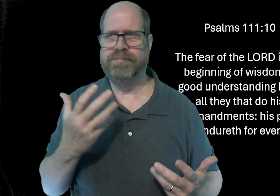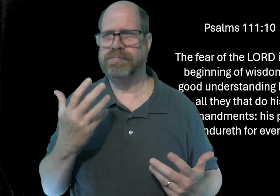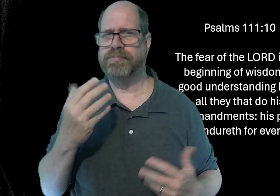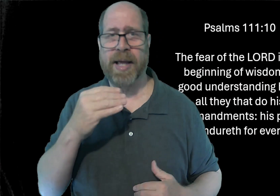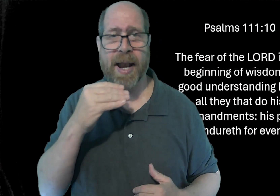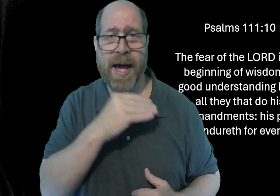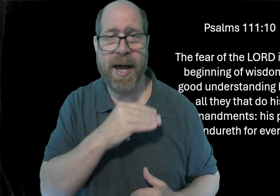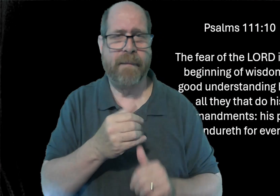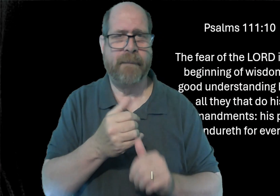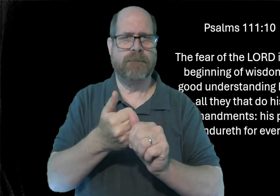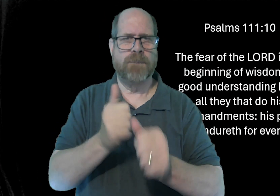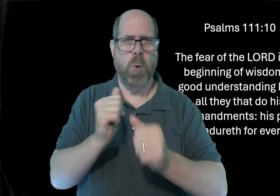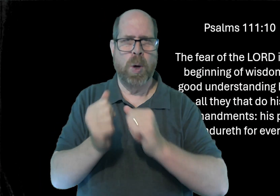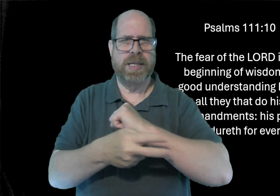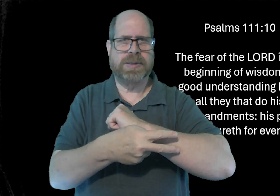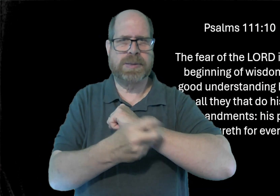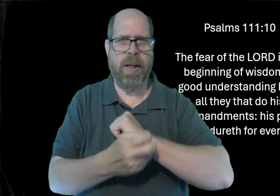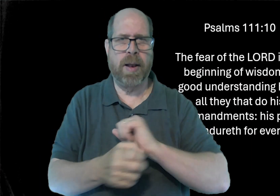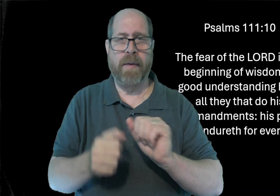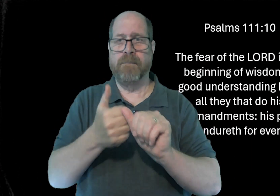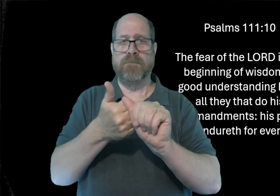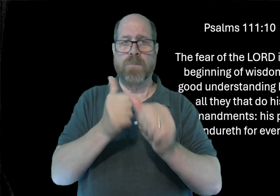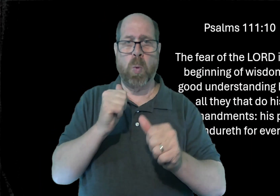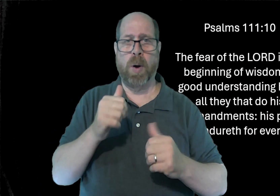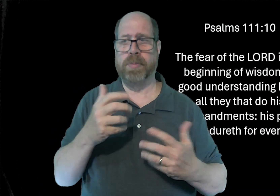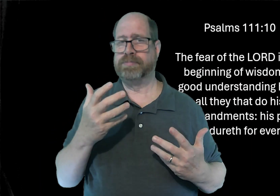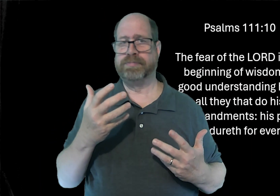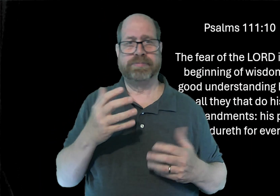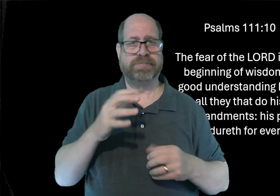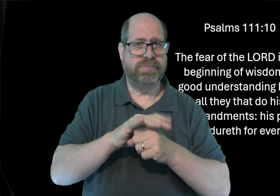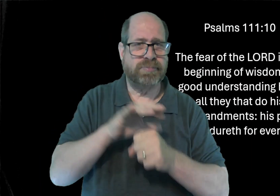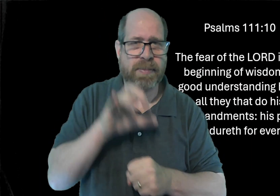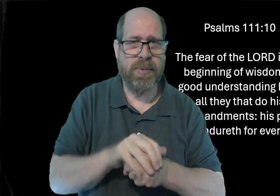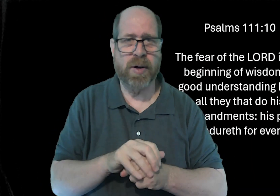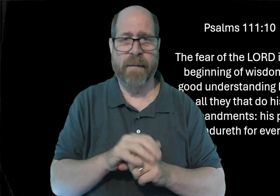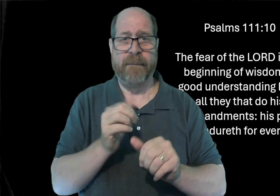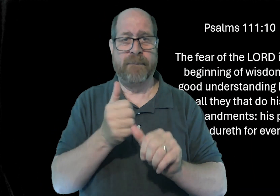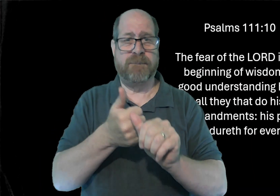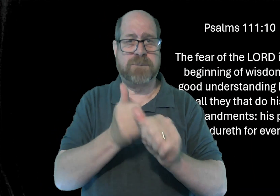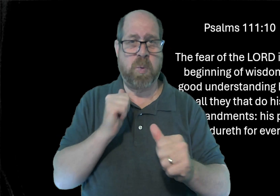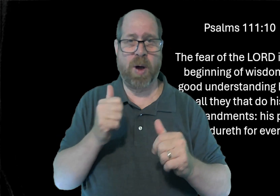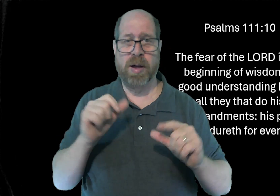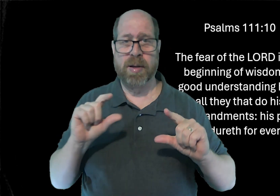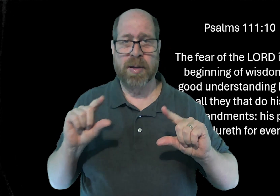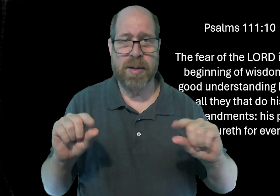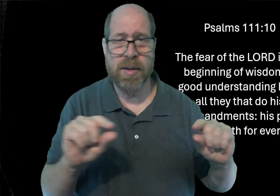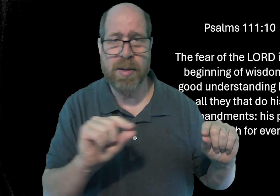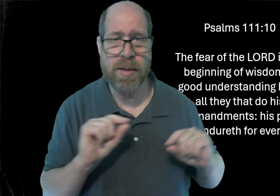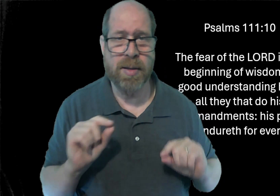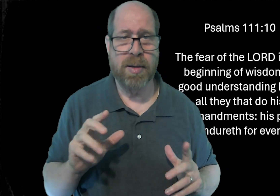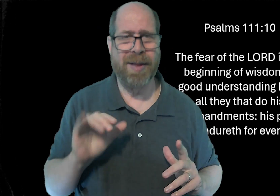Like avoiding lying or stealing or having a temper or gossiping.